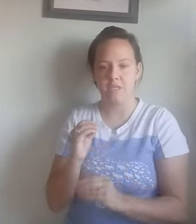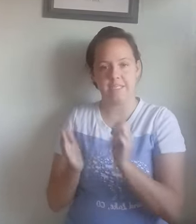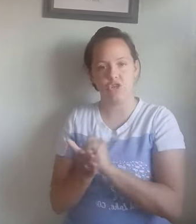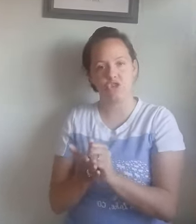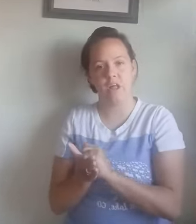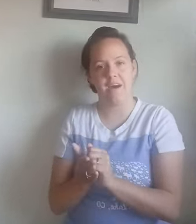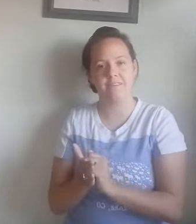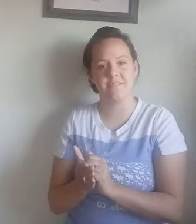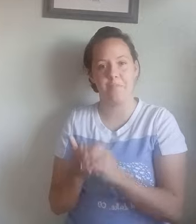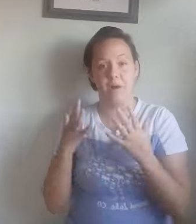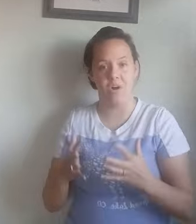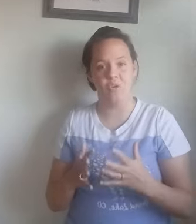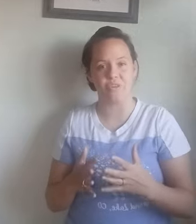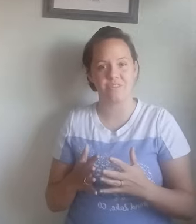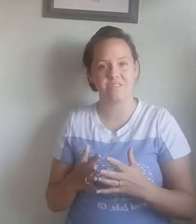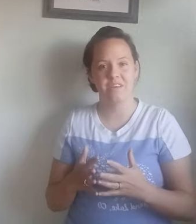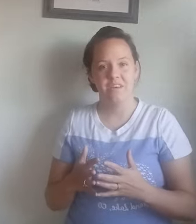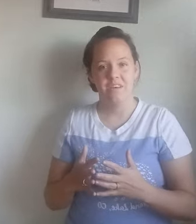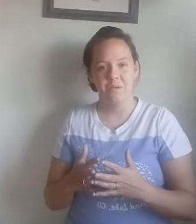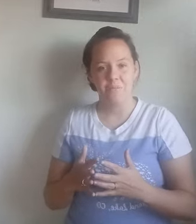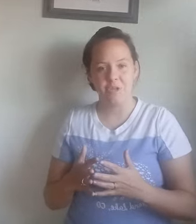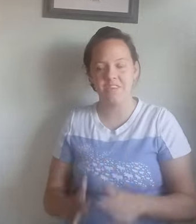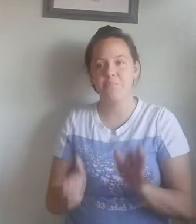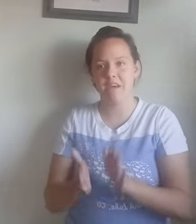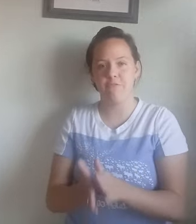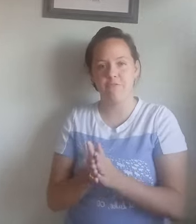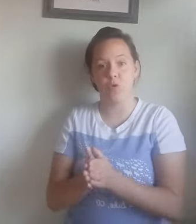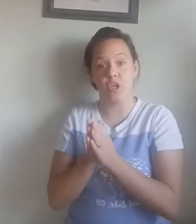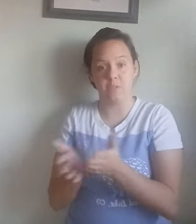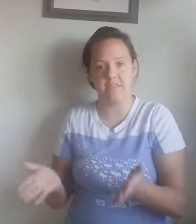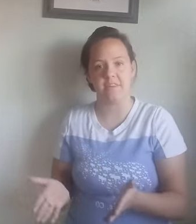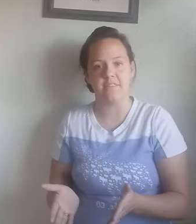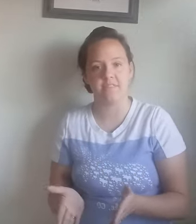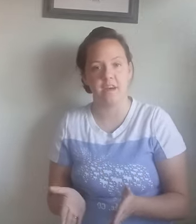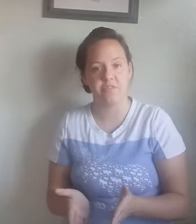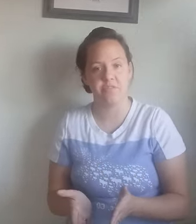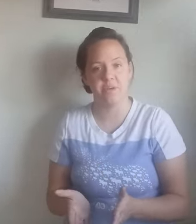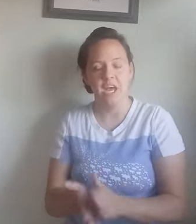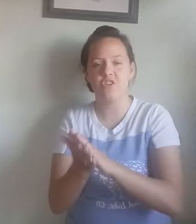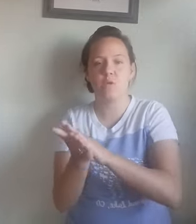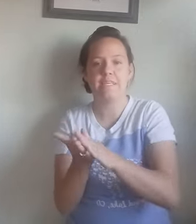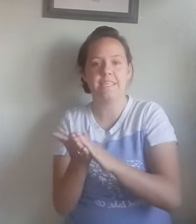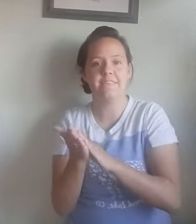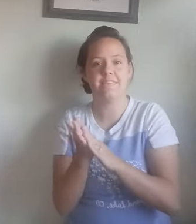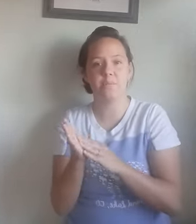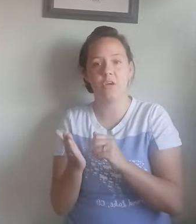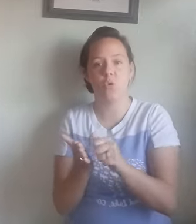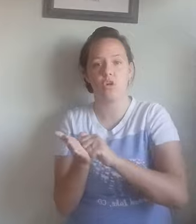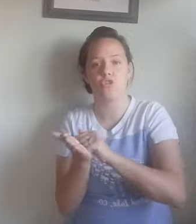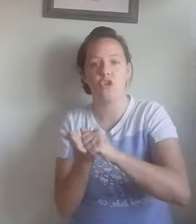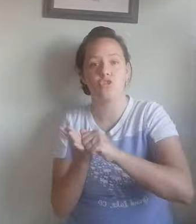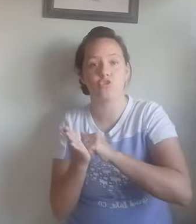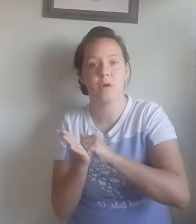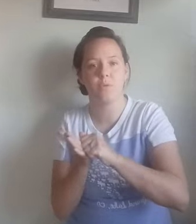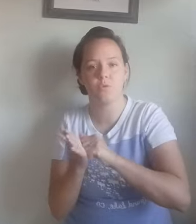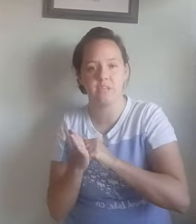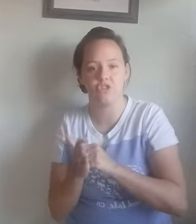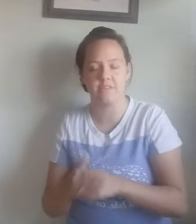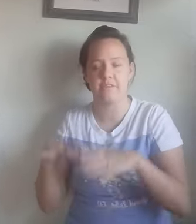dishcloths and potholders. It's meant for utility stuff. And so it needs to be coarse so you can scrub those dishes. It